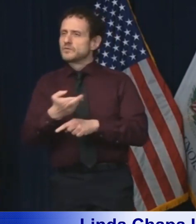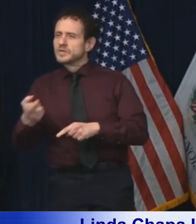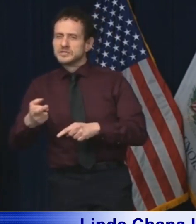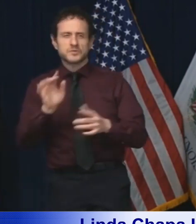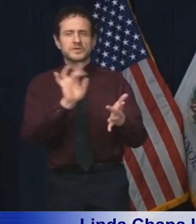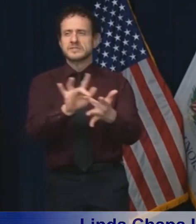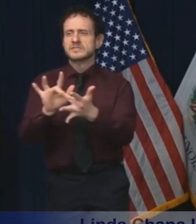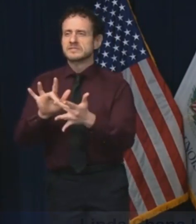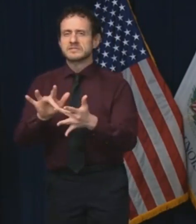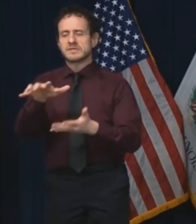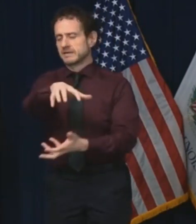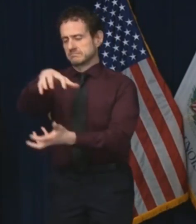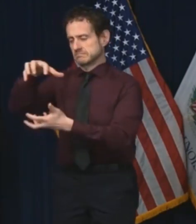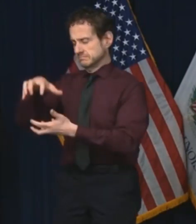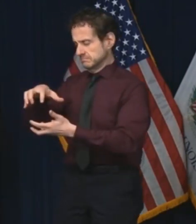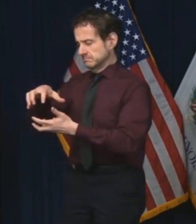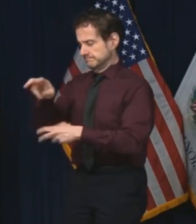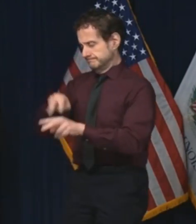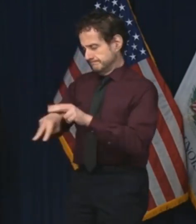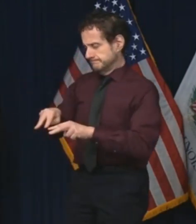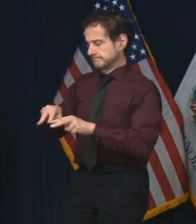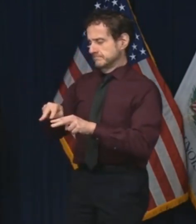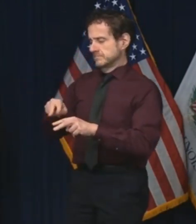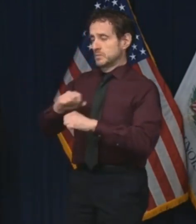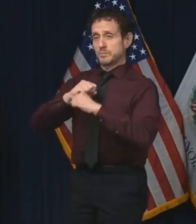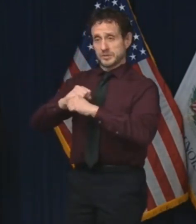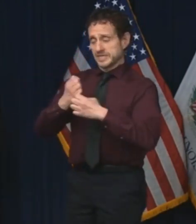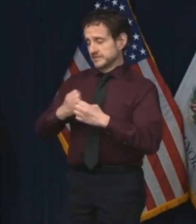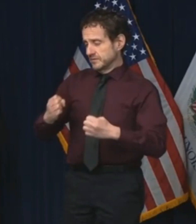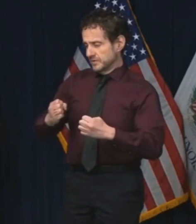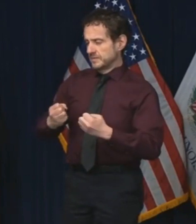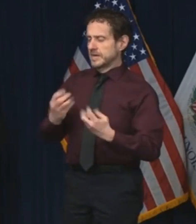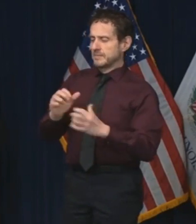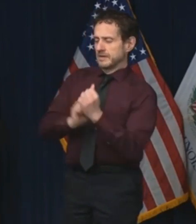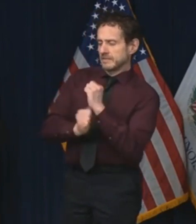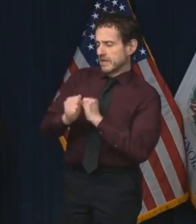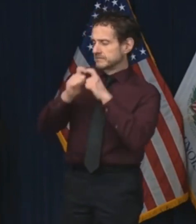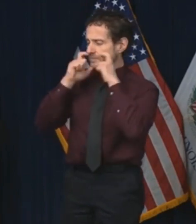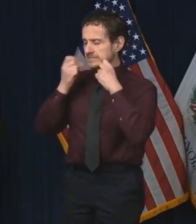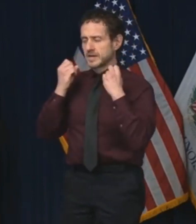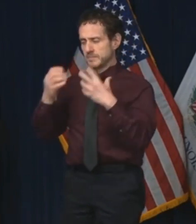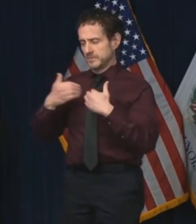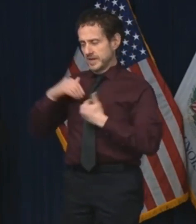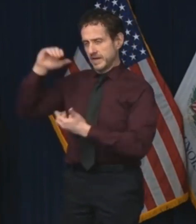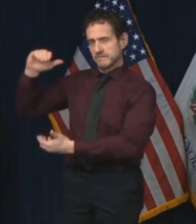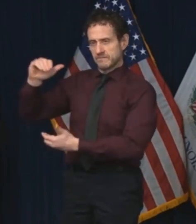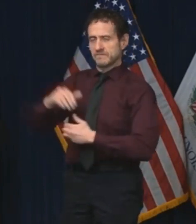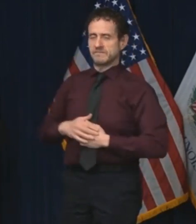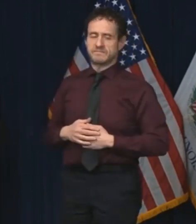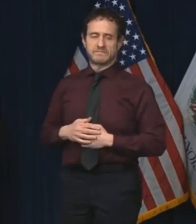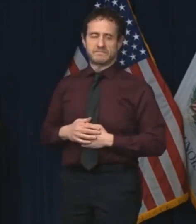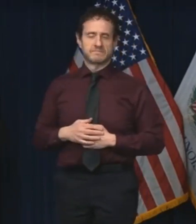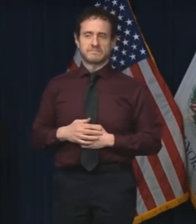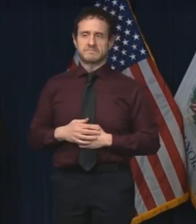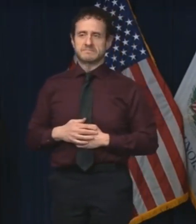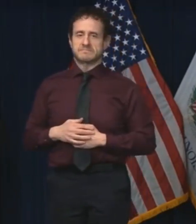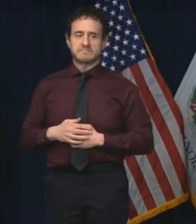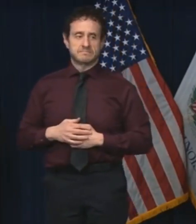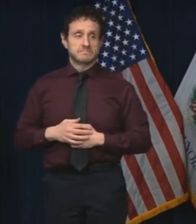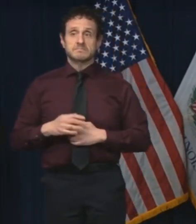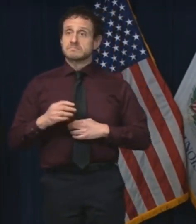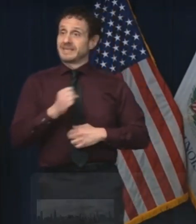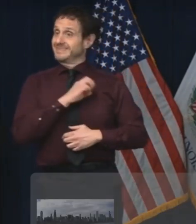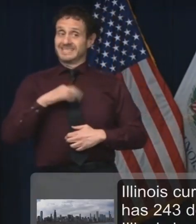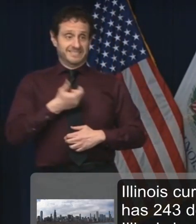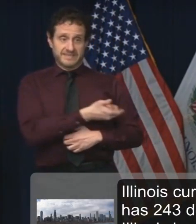on and reviewing protective equipment inventories and everyone remains highly vigilant